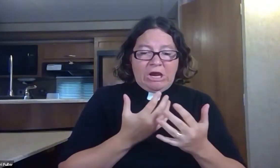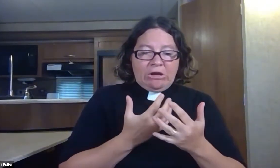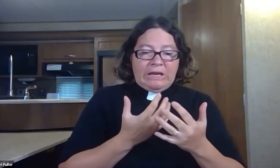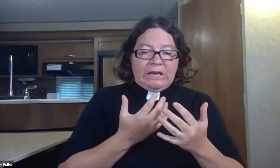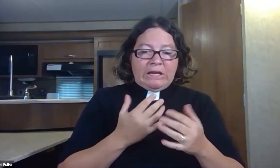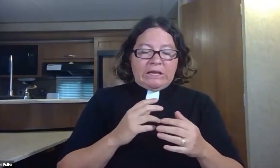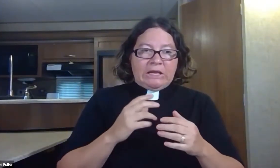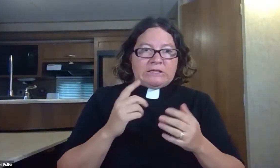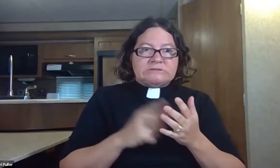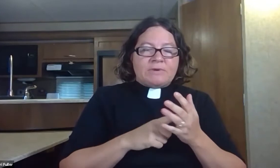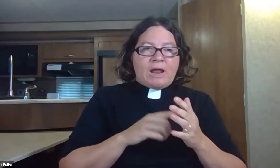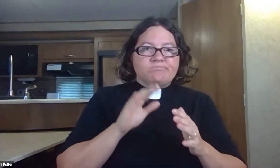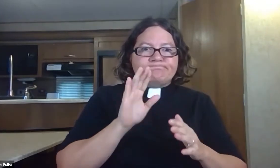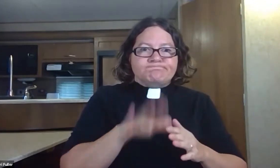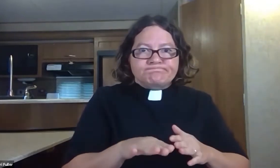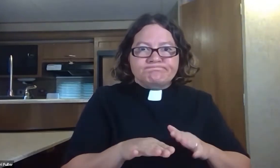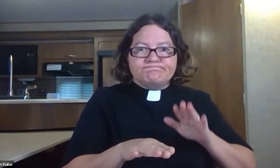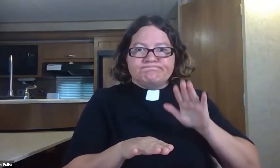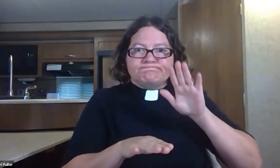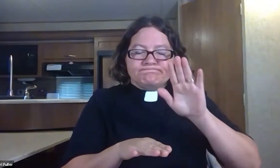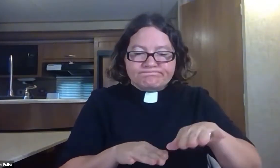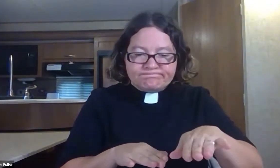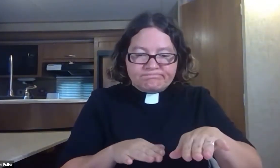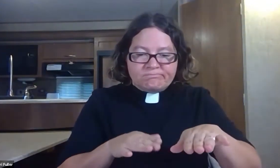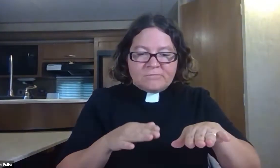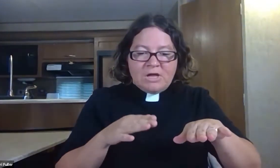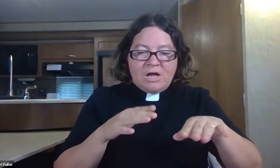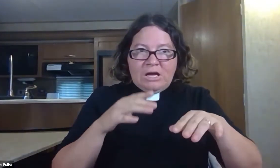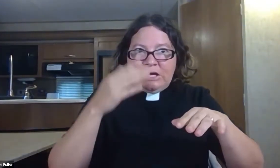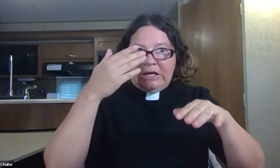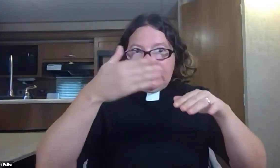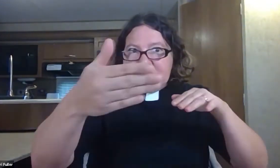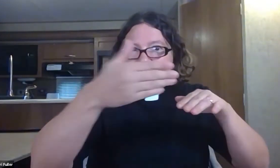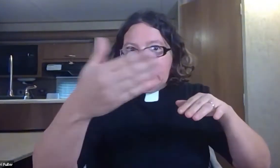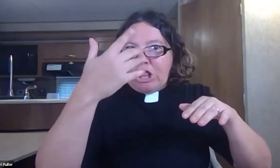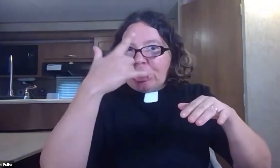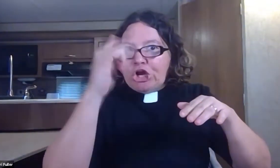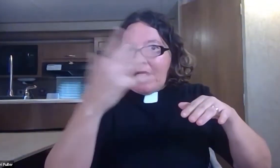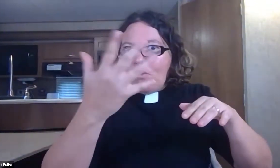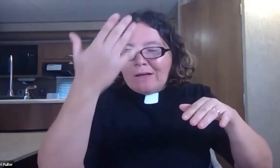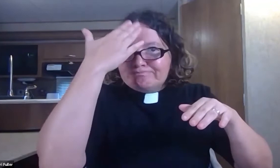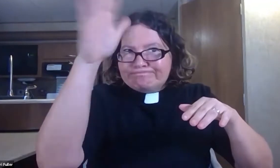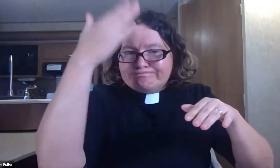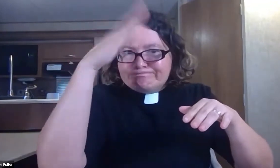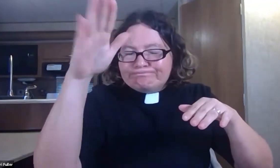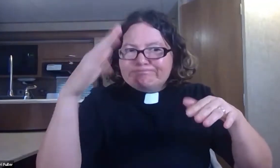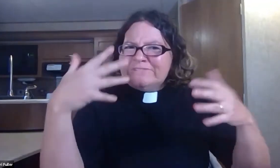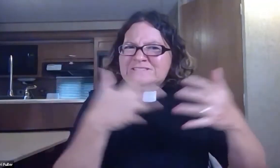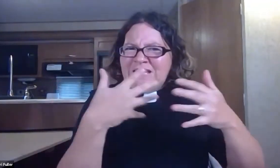Now, admittedly, sometimes stepping out in God's love can be scary because